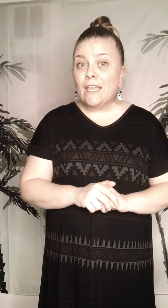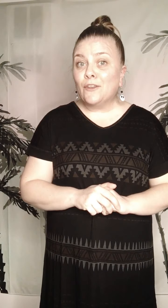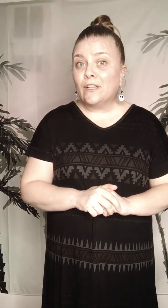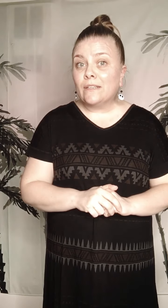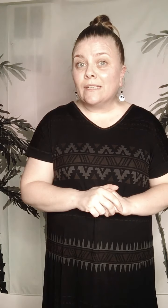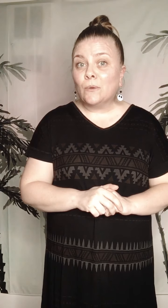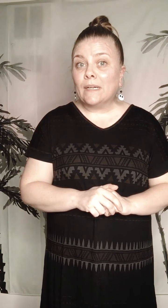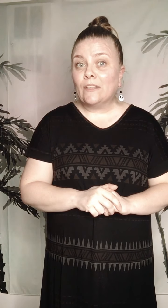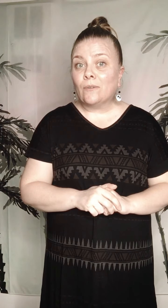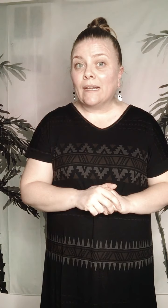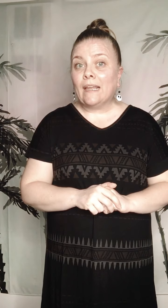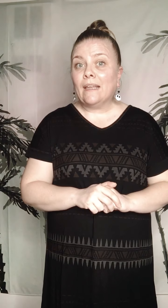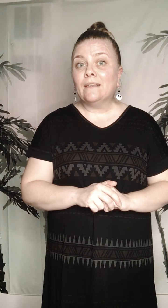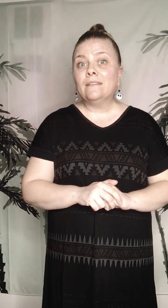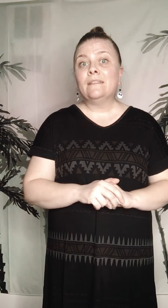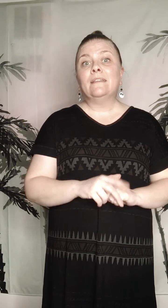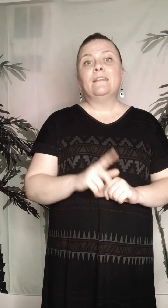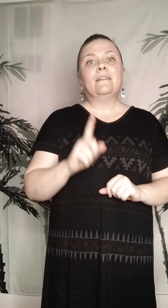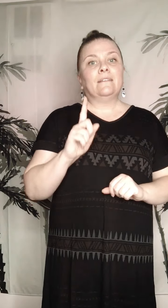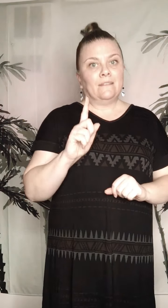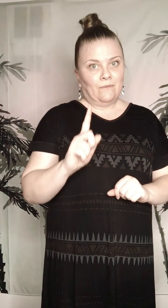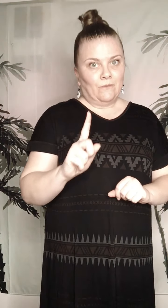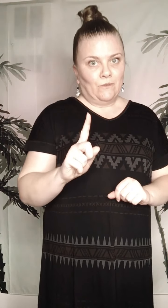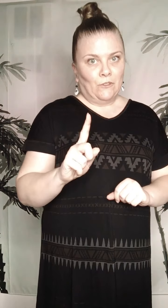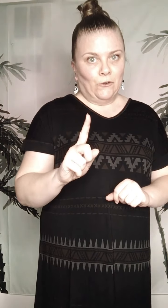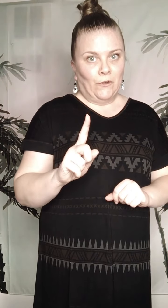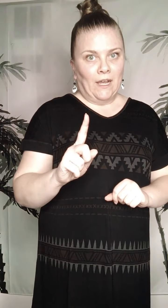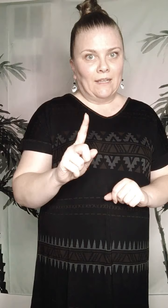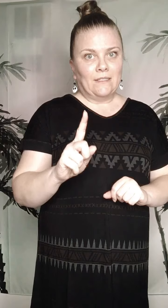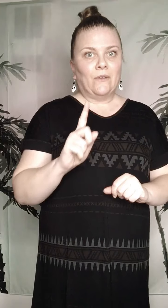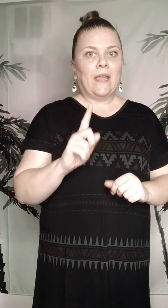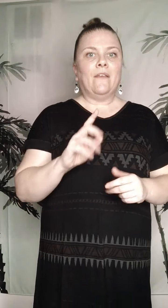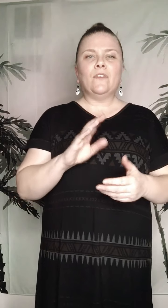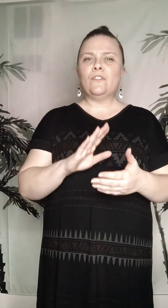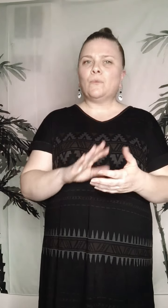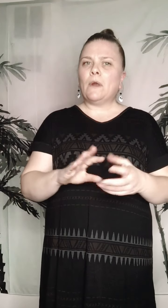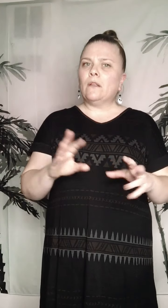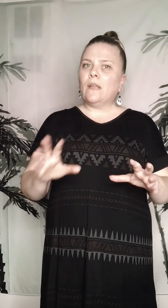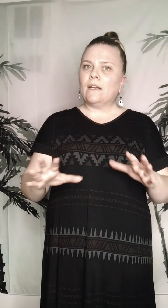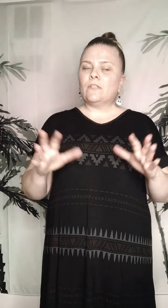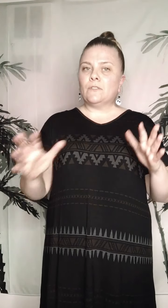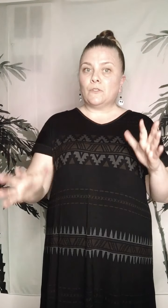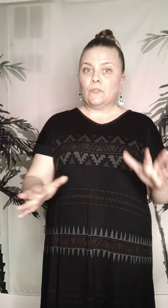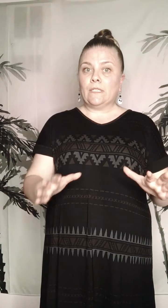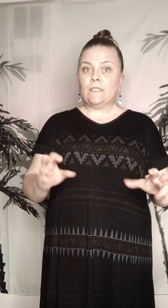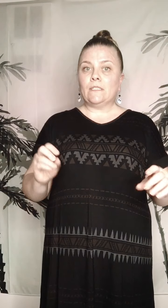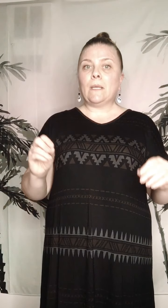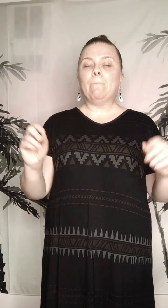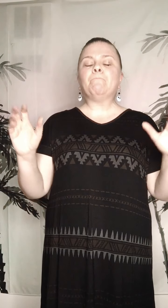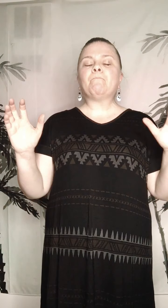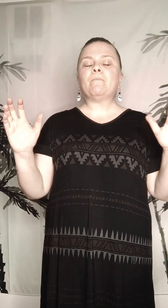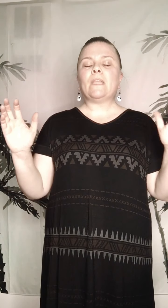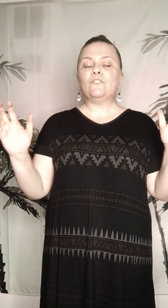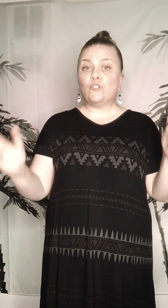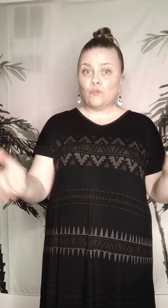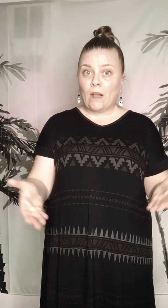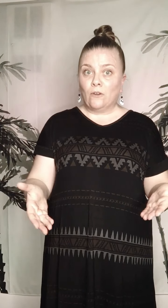you're clearing $23, you're not. And this is where a lot of consultants struggled